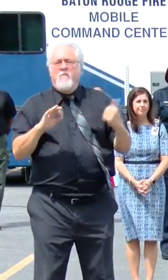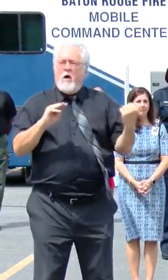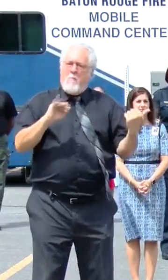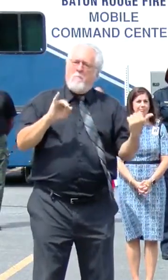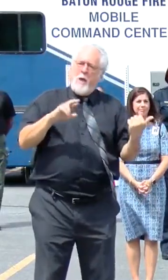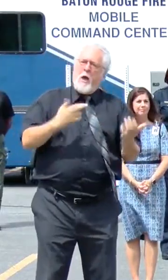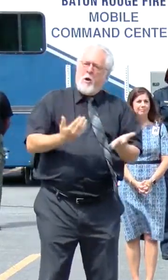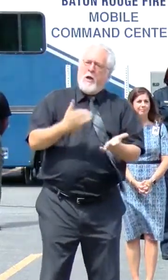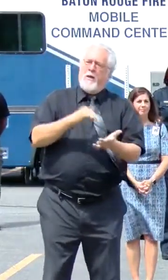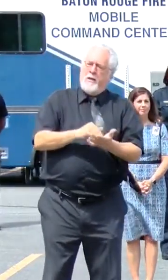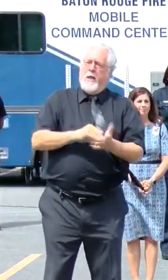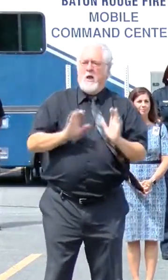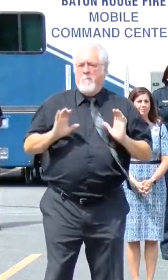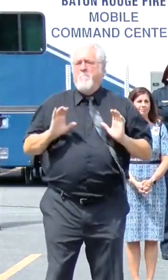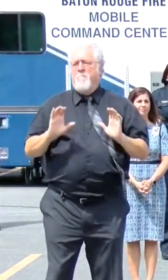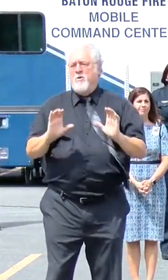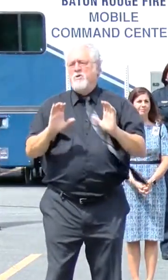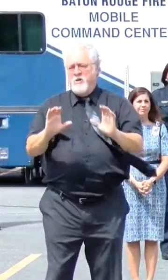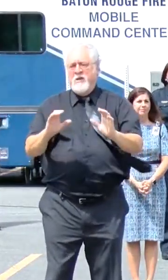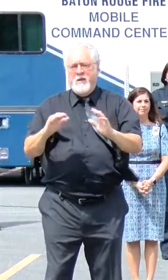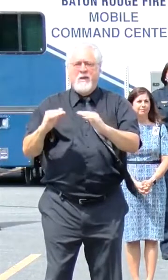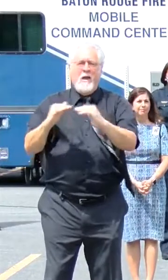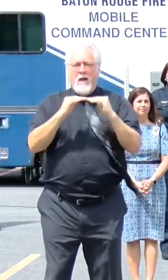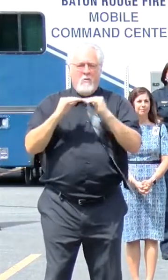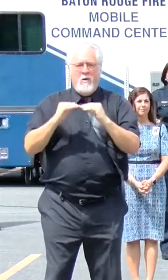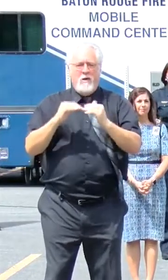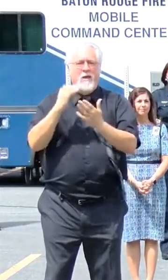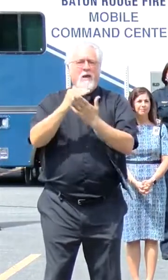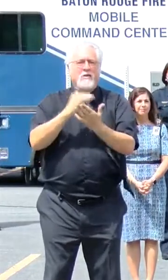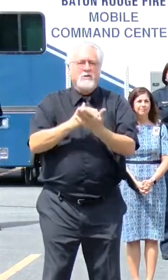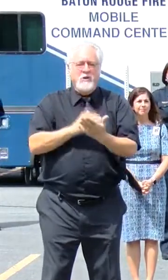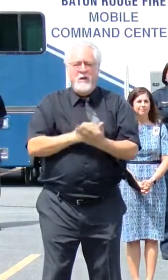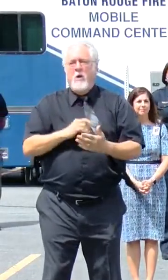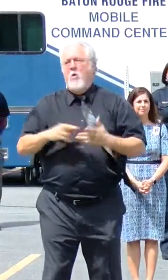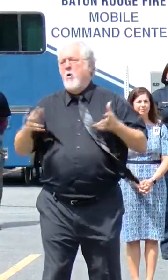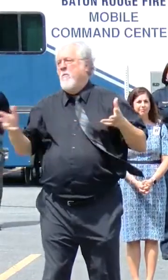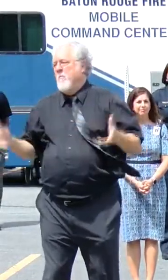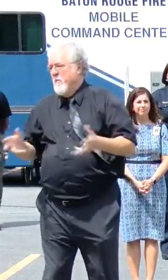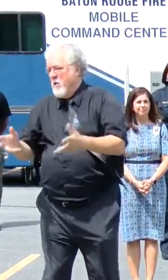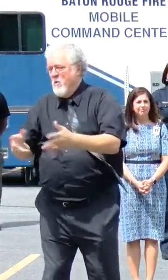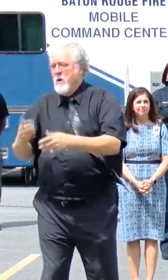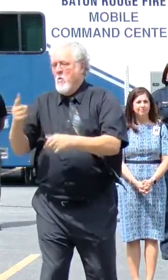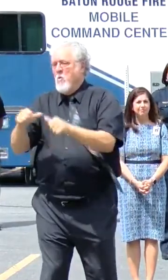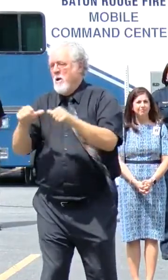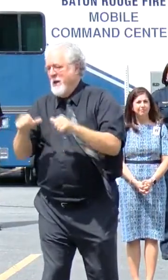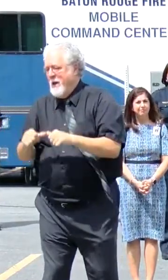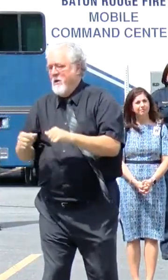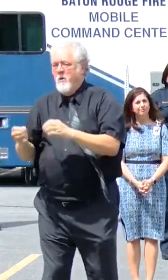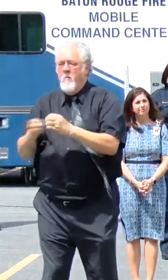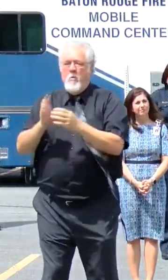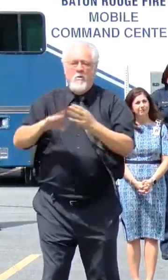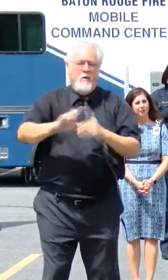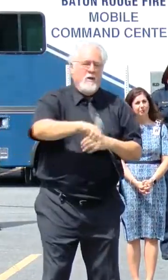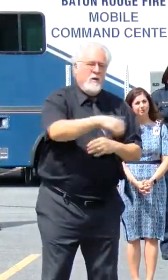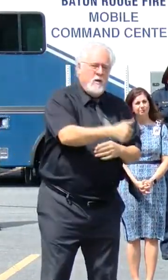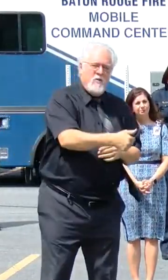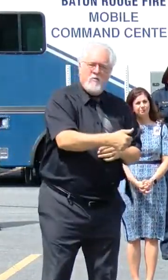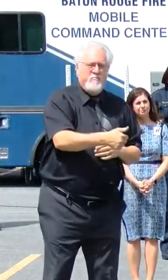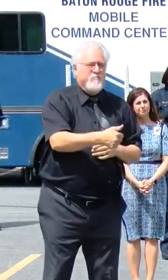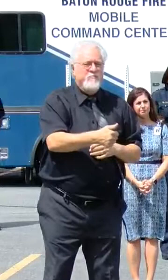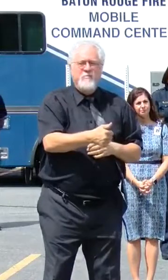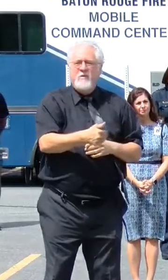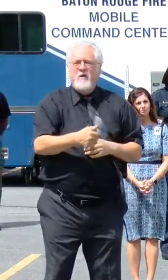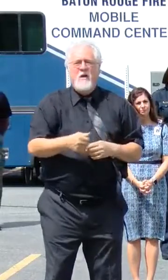once again, pushing an equity agenda or promoting one area of our parish over another.